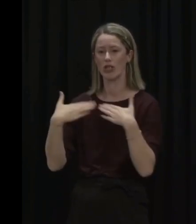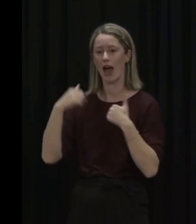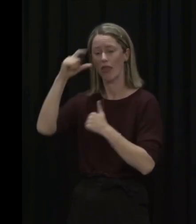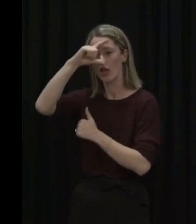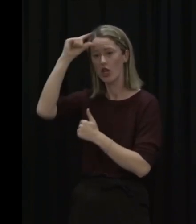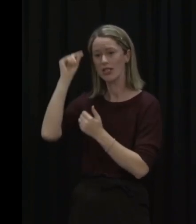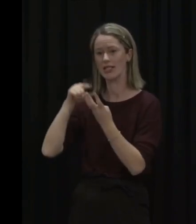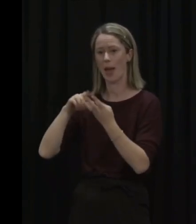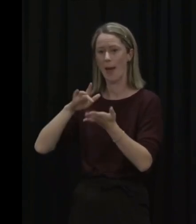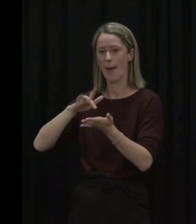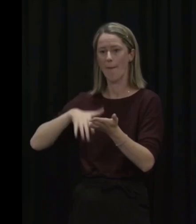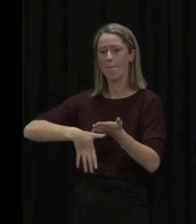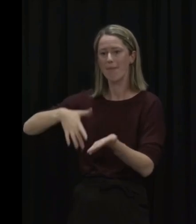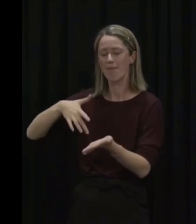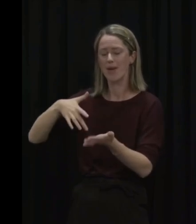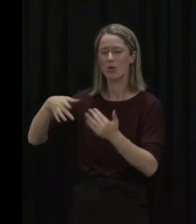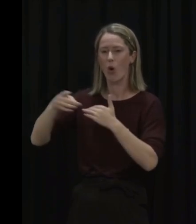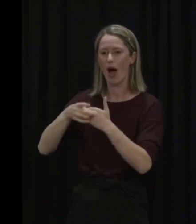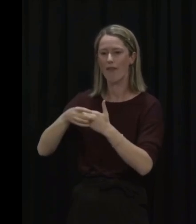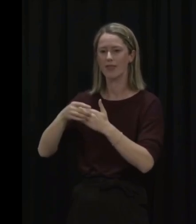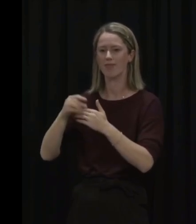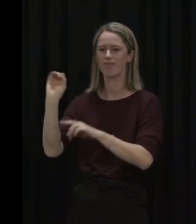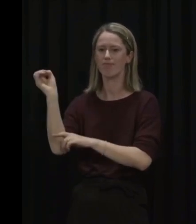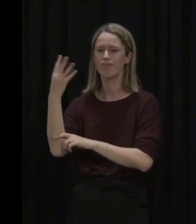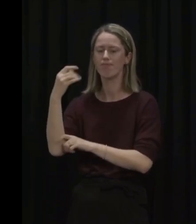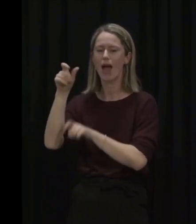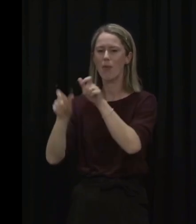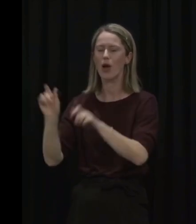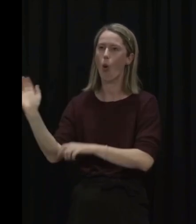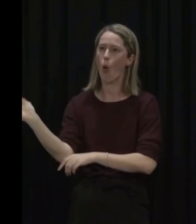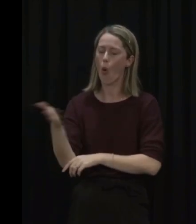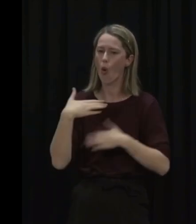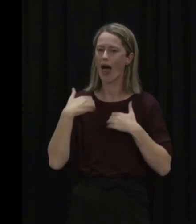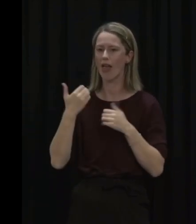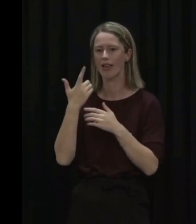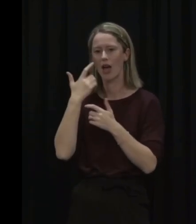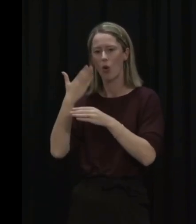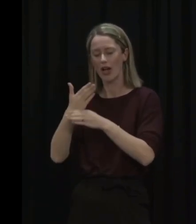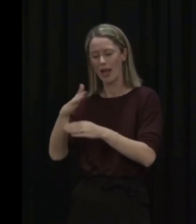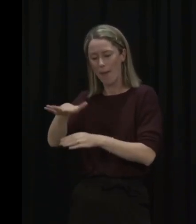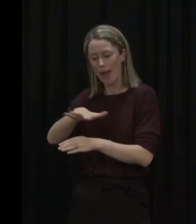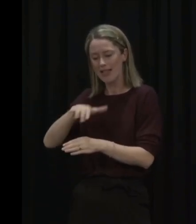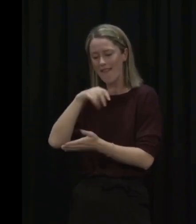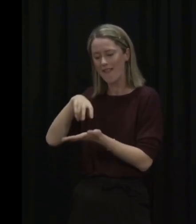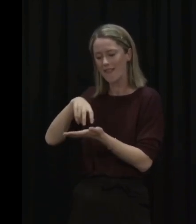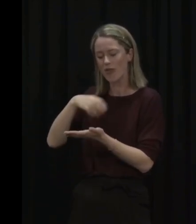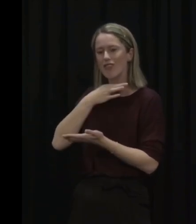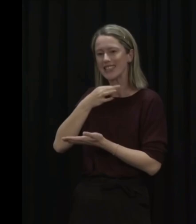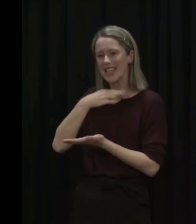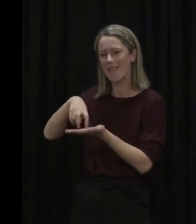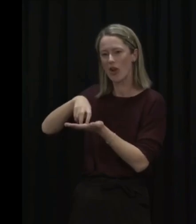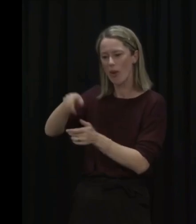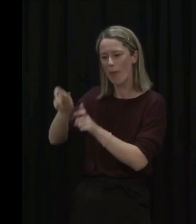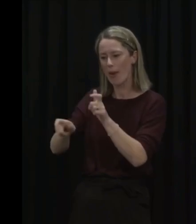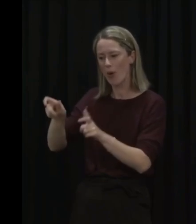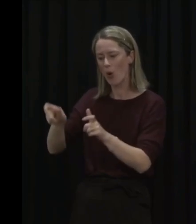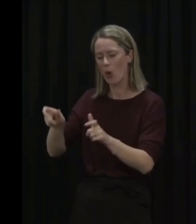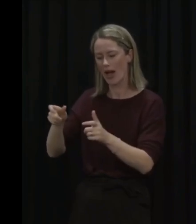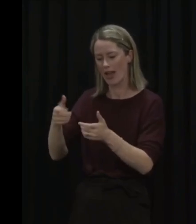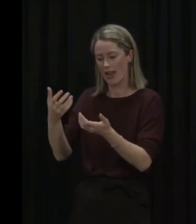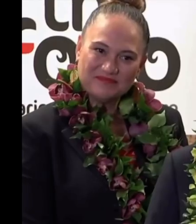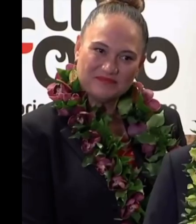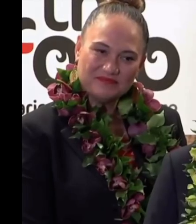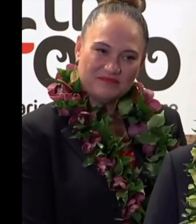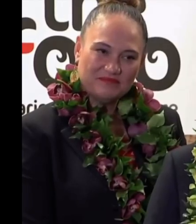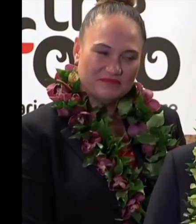nurses, midwives, paramedics, and all health care workers in sites where vulnerable patients are treated, including intensive care